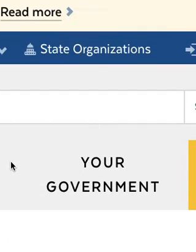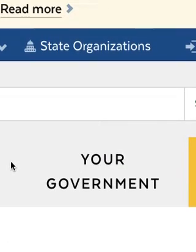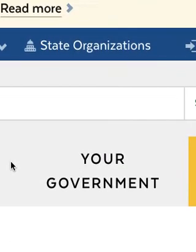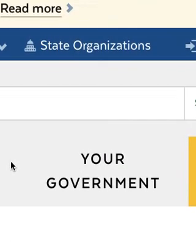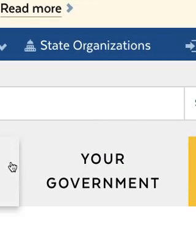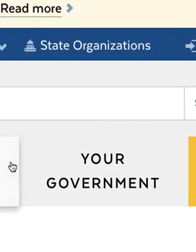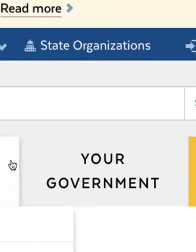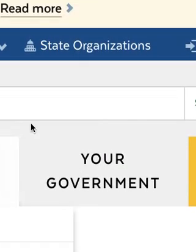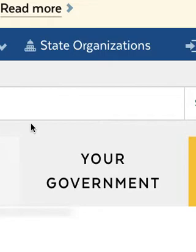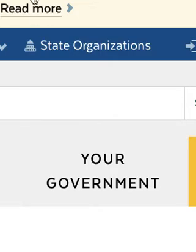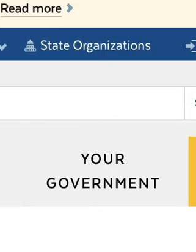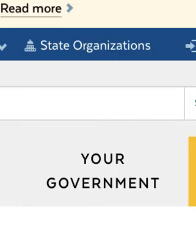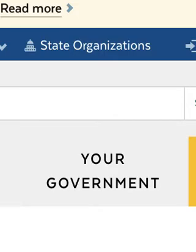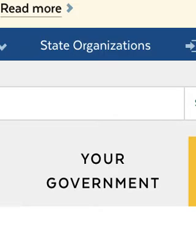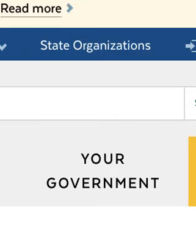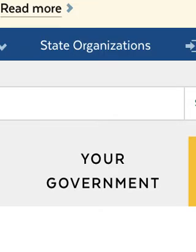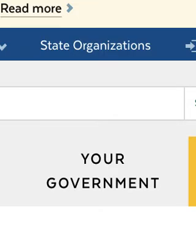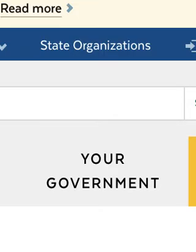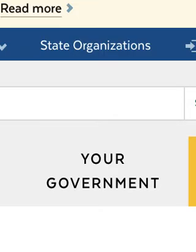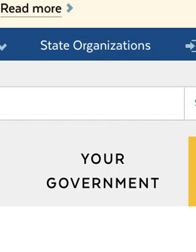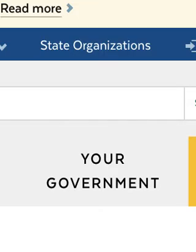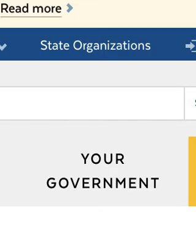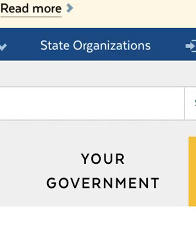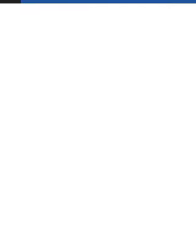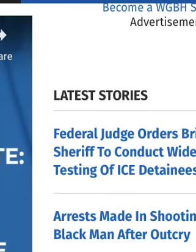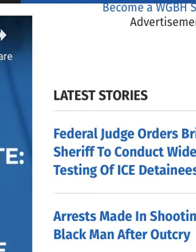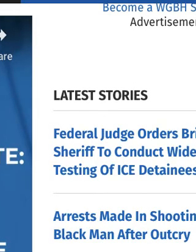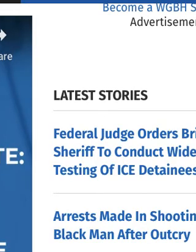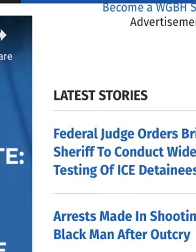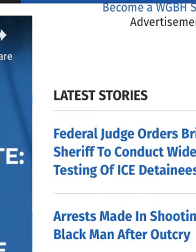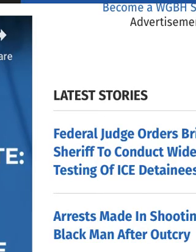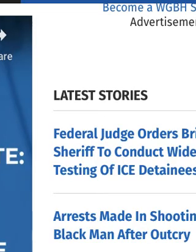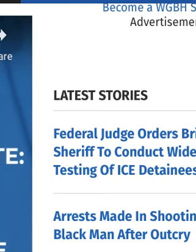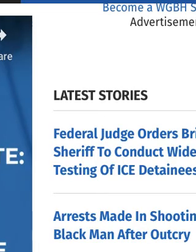But I don't even need a link to that shit. Just showing you.